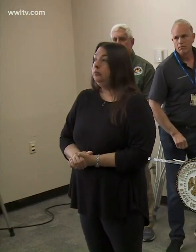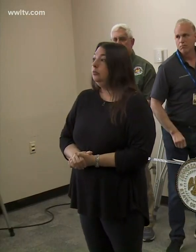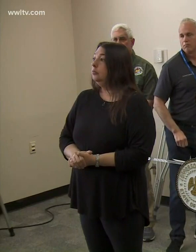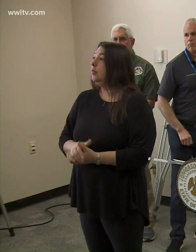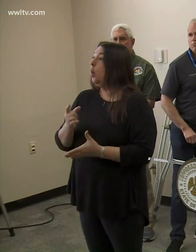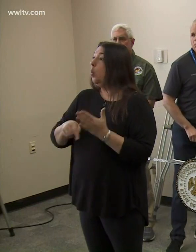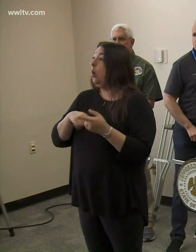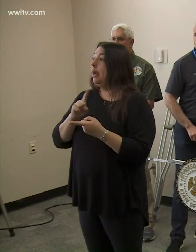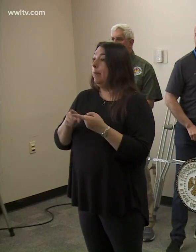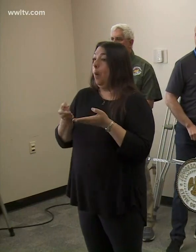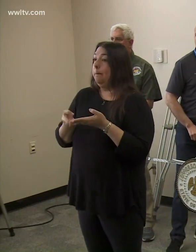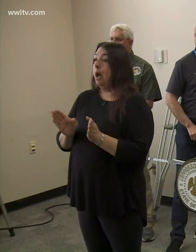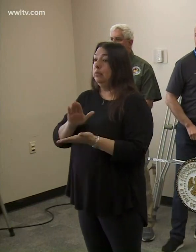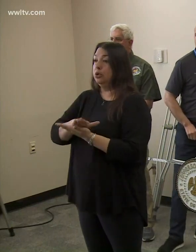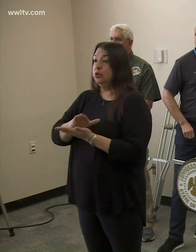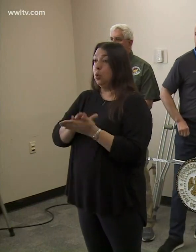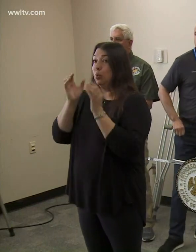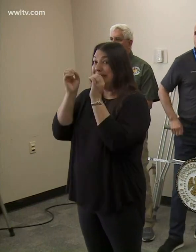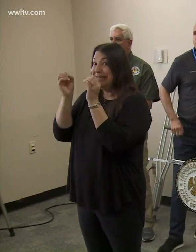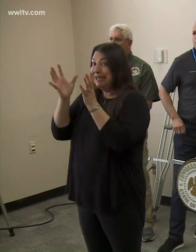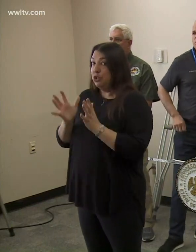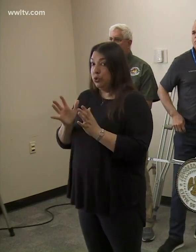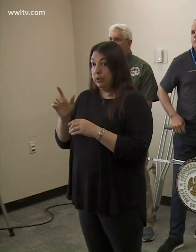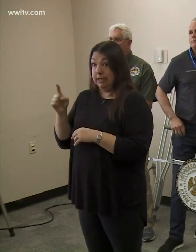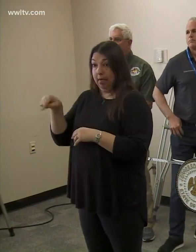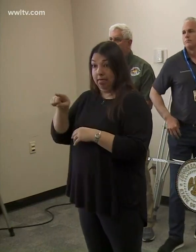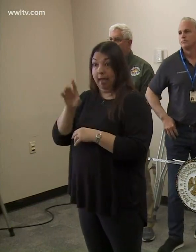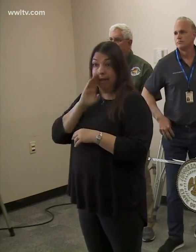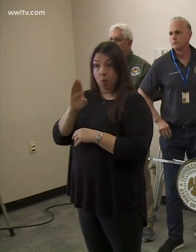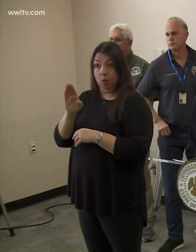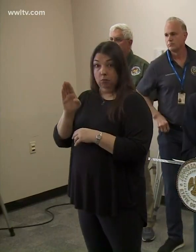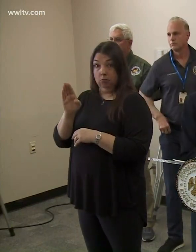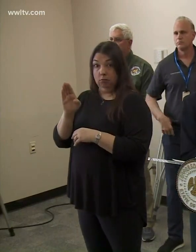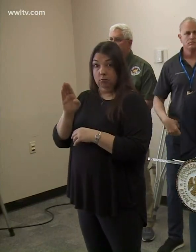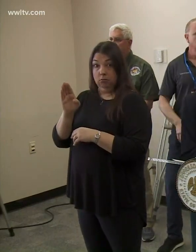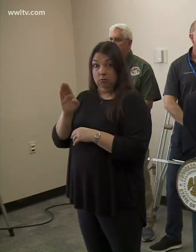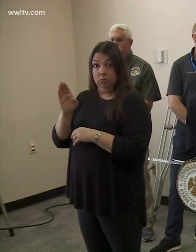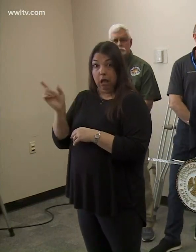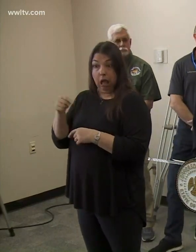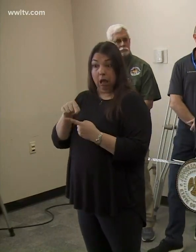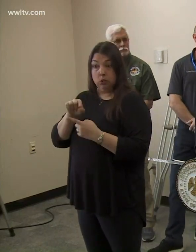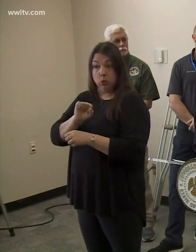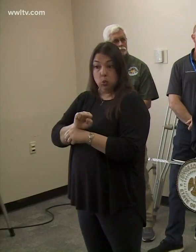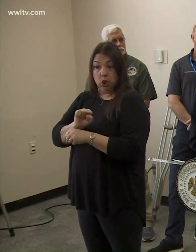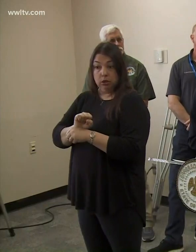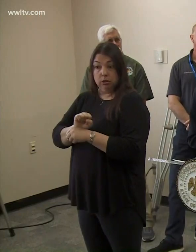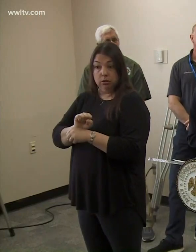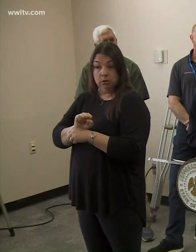What about public school teachers? Are they coming to work?